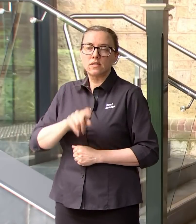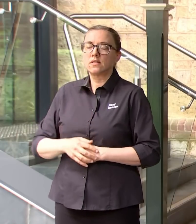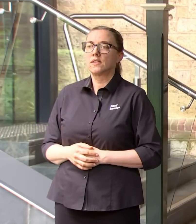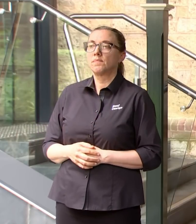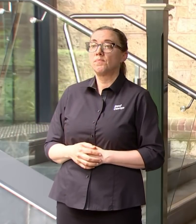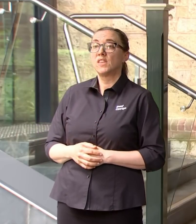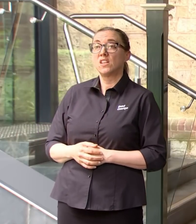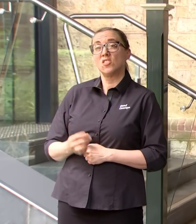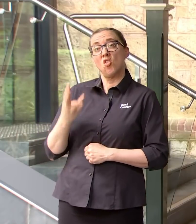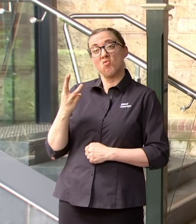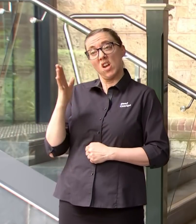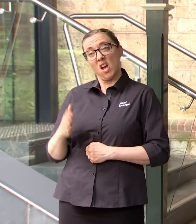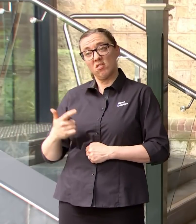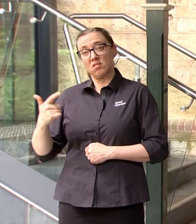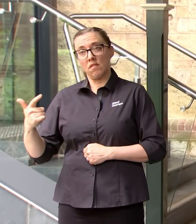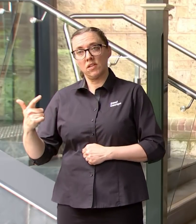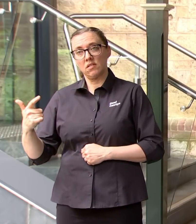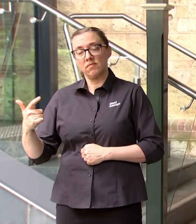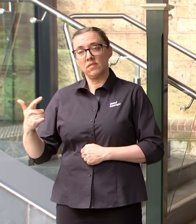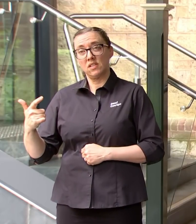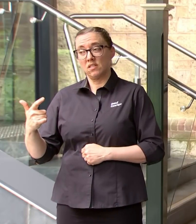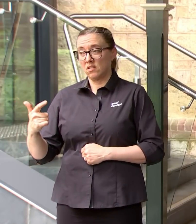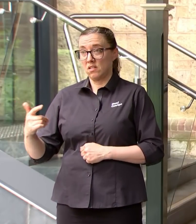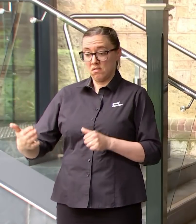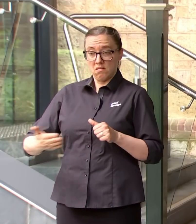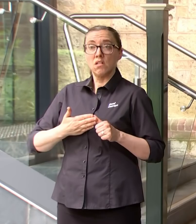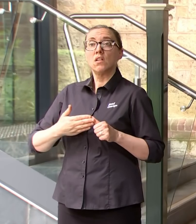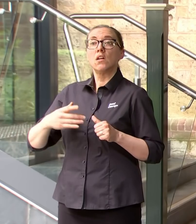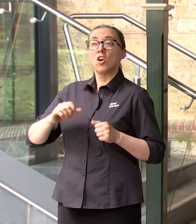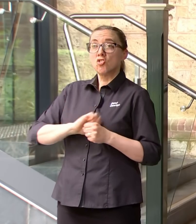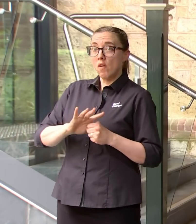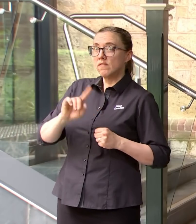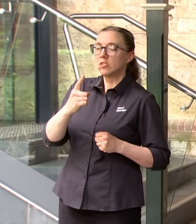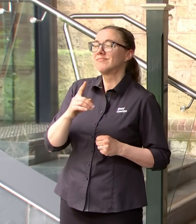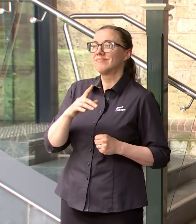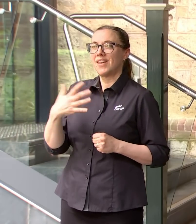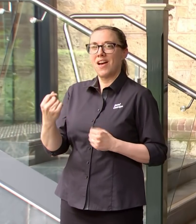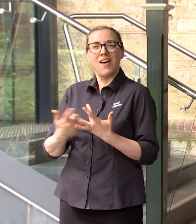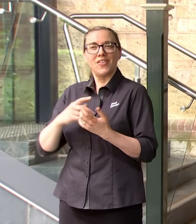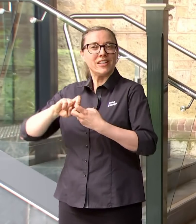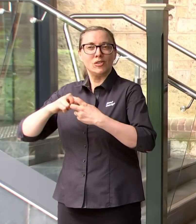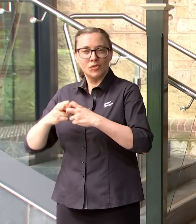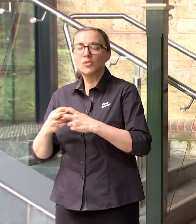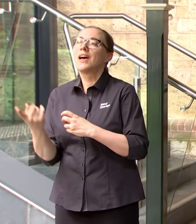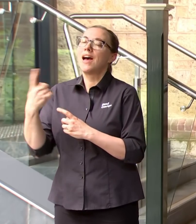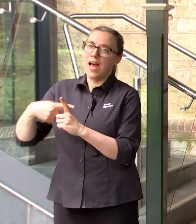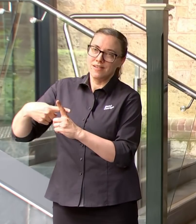those seven are not there because of their COVID condition they're there for other reasons. Once we do reach that threshold that's